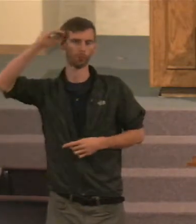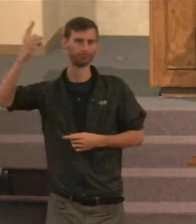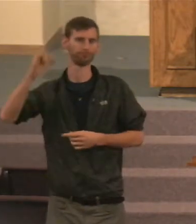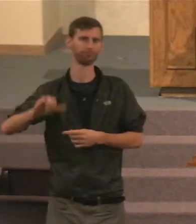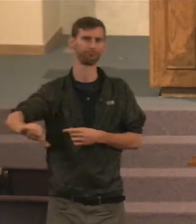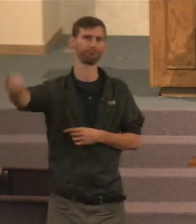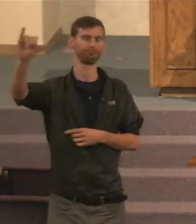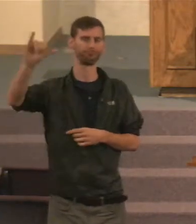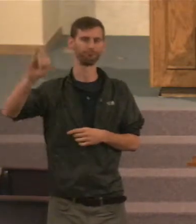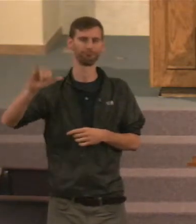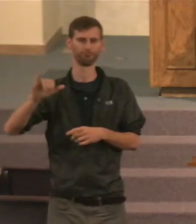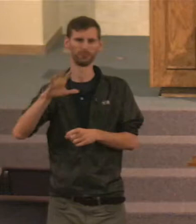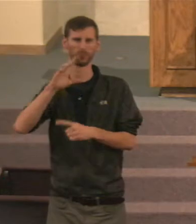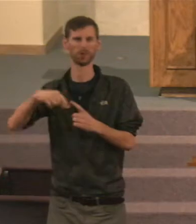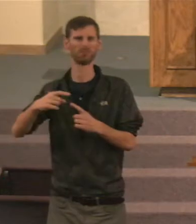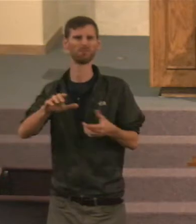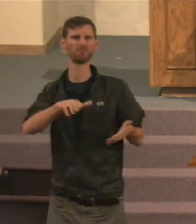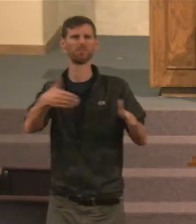eternal home.